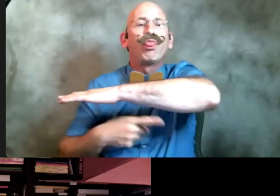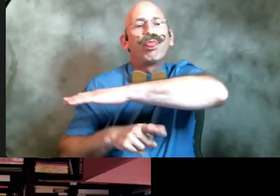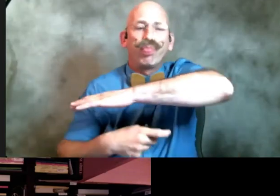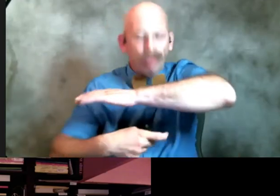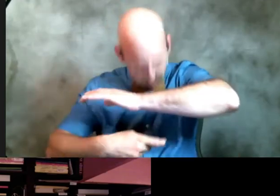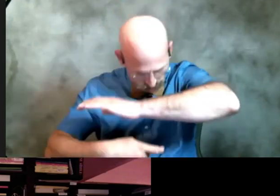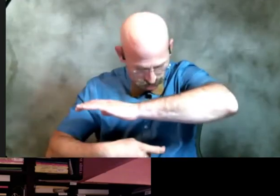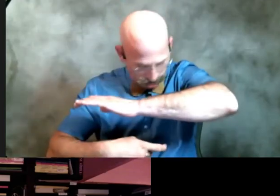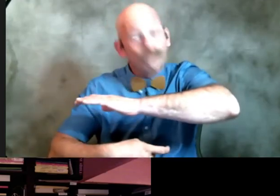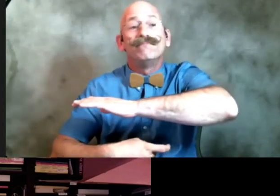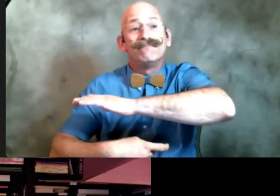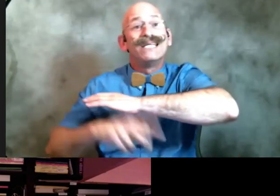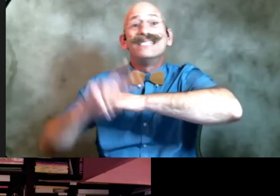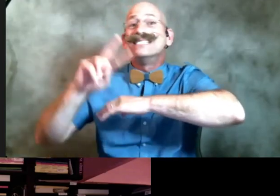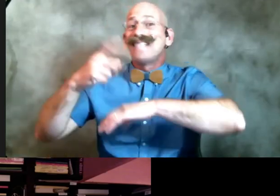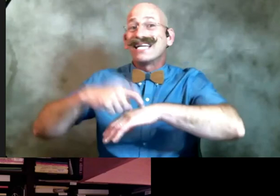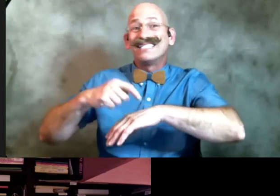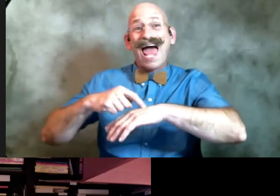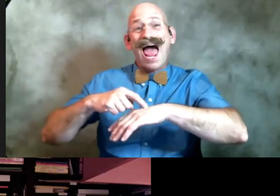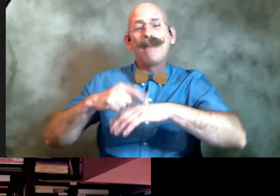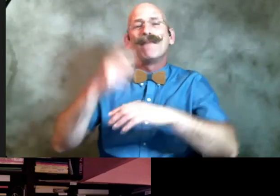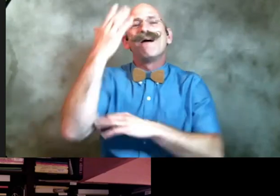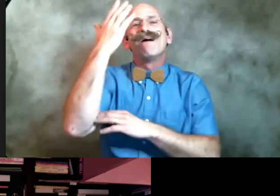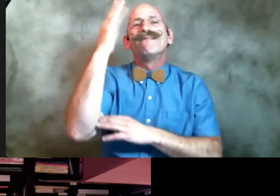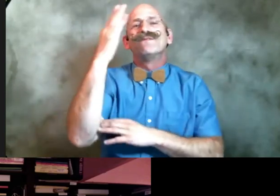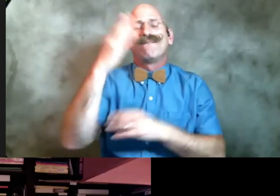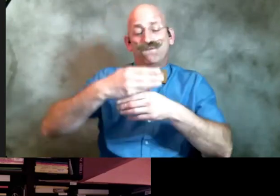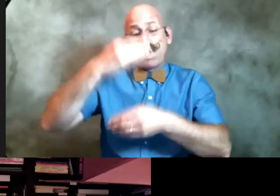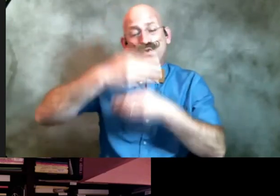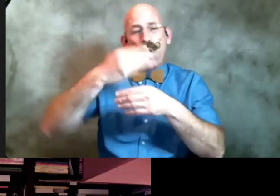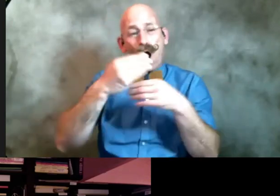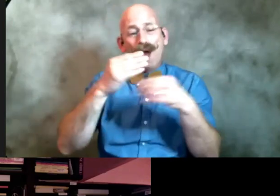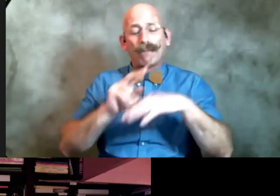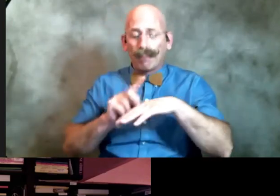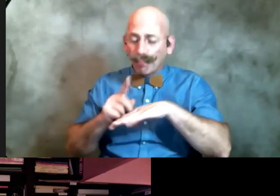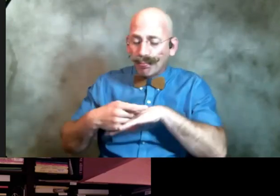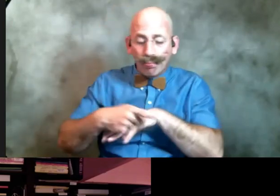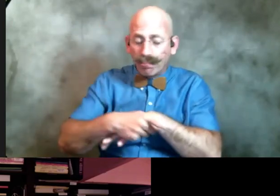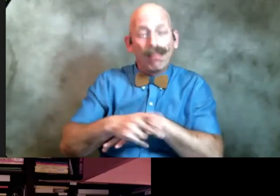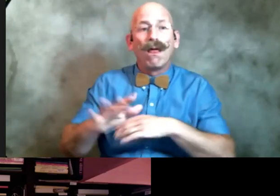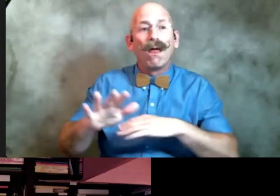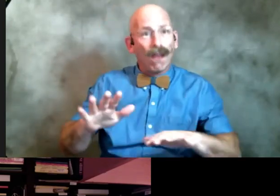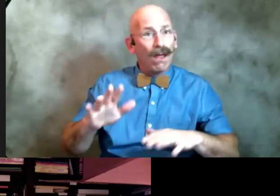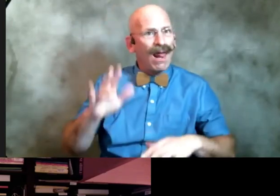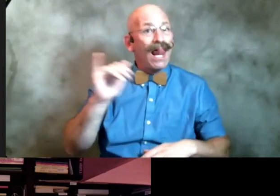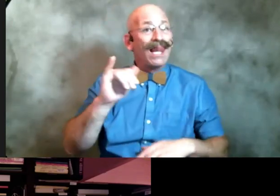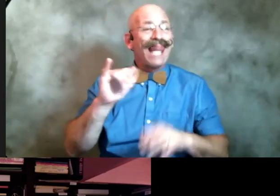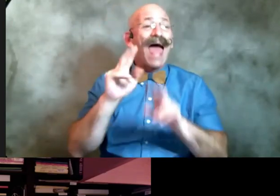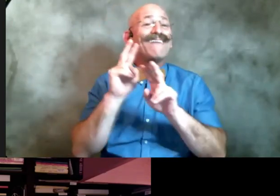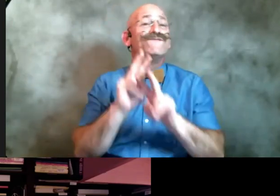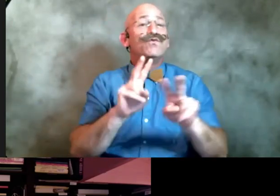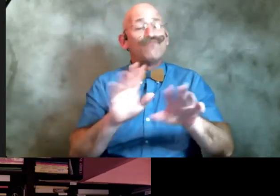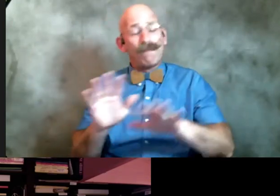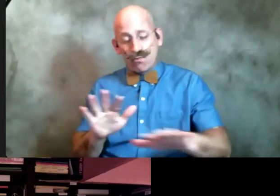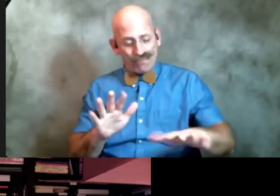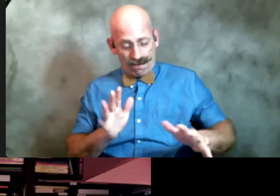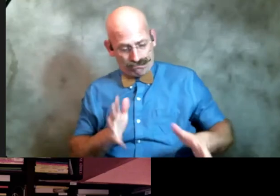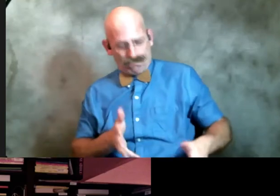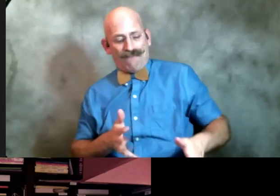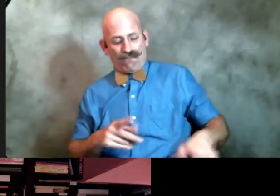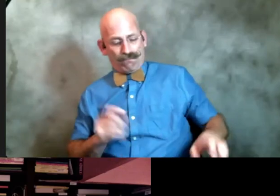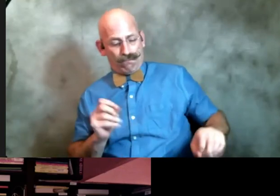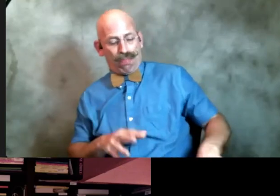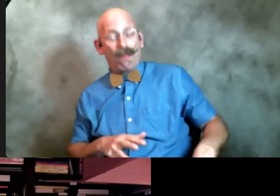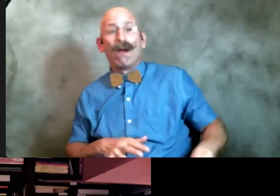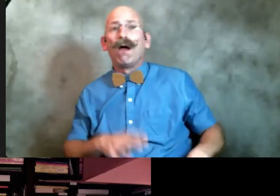draped over the front door like swag from a funeral parade both times we